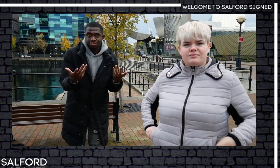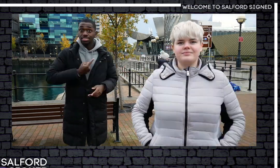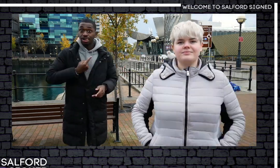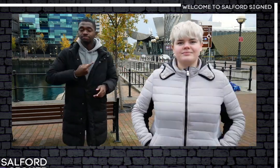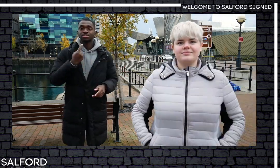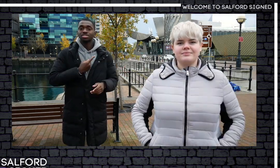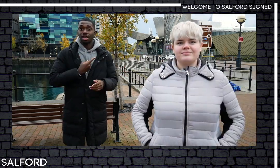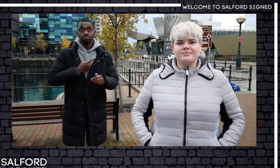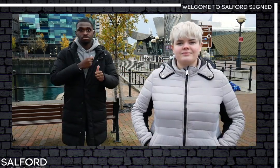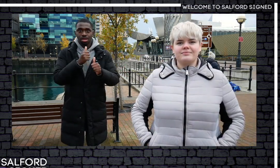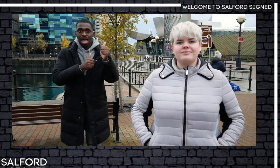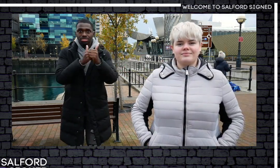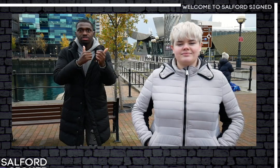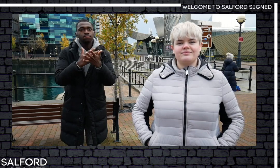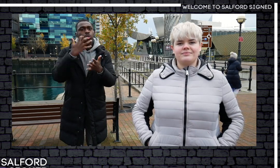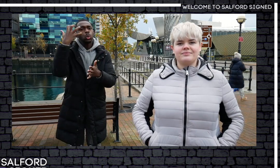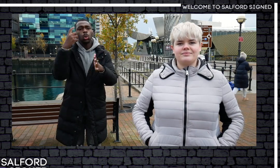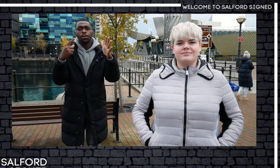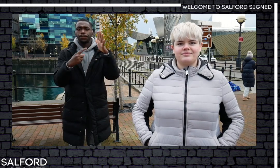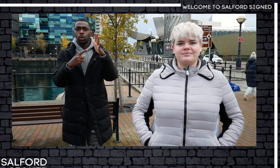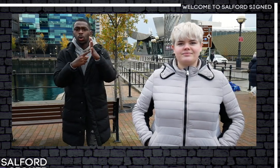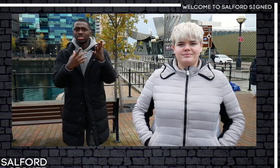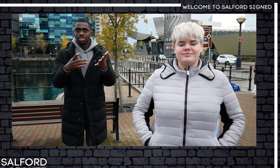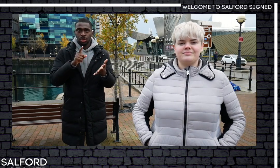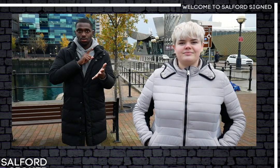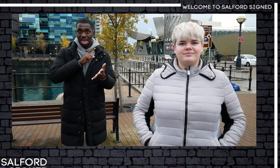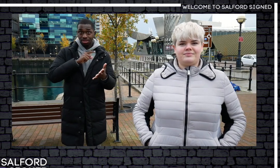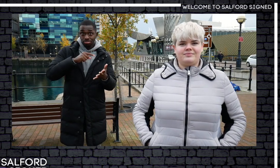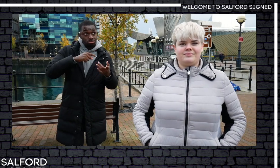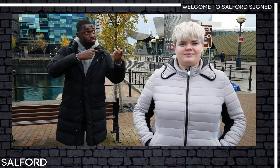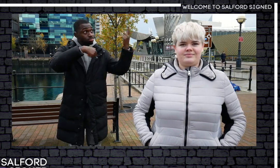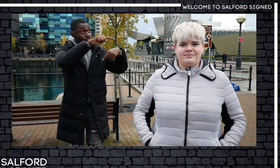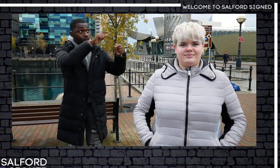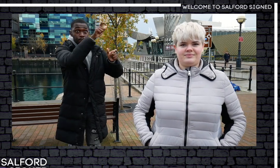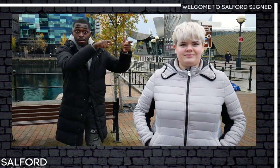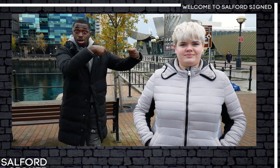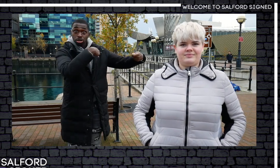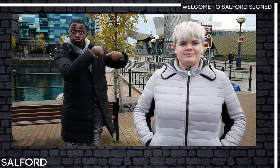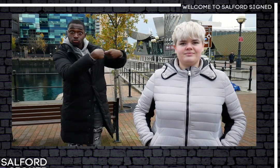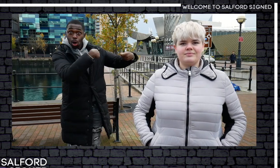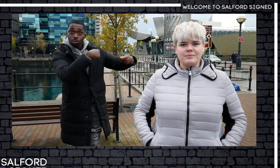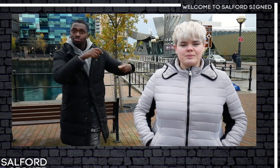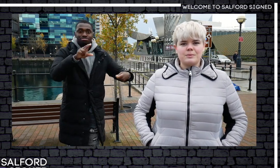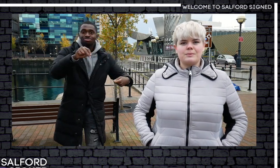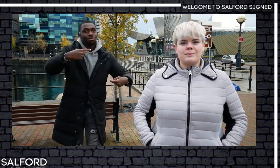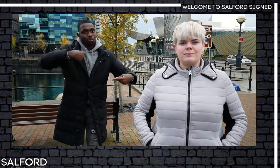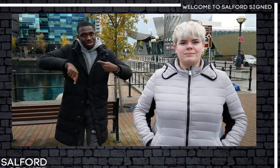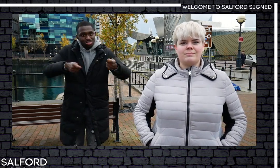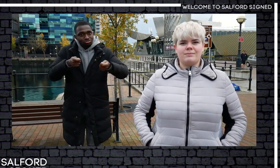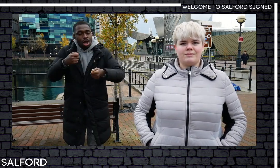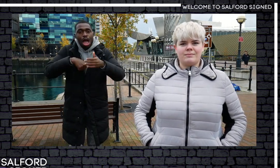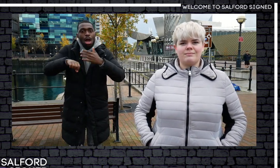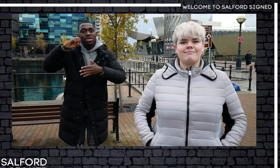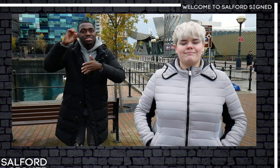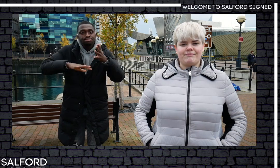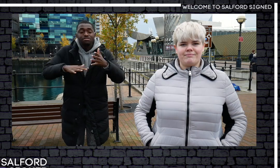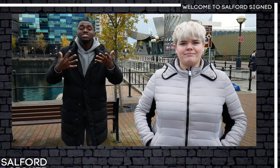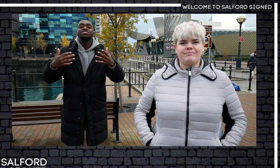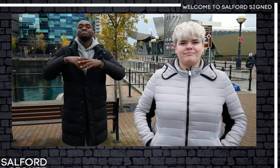That's right, Salford Deaf Advocacy is important because it puts you in control of your own experience. The